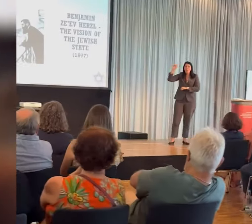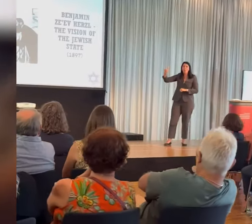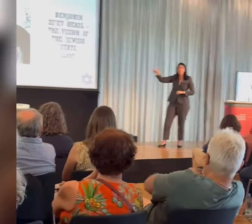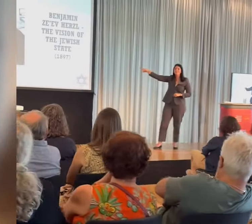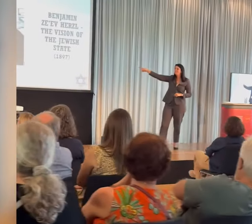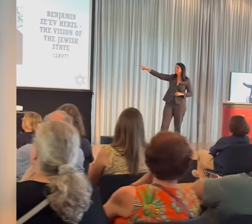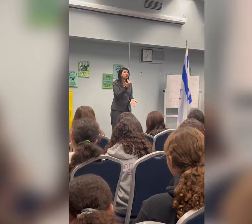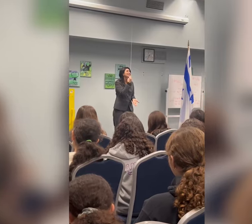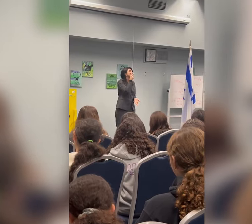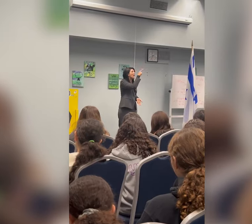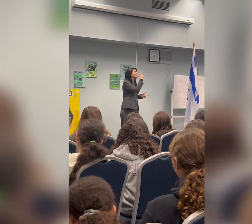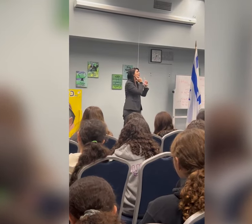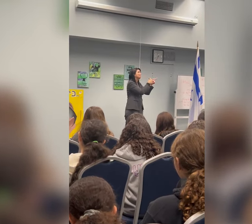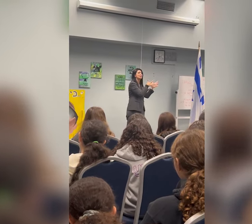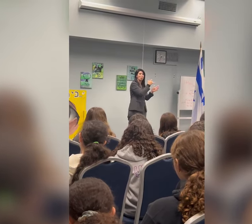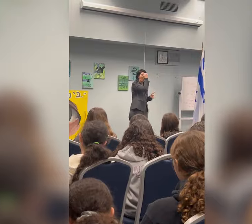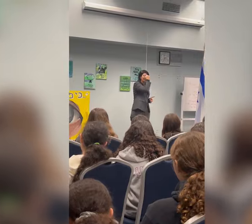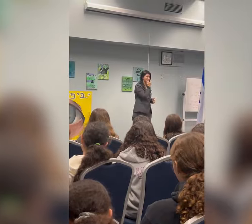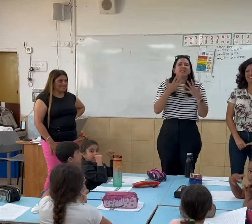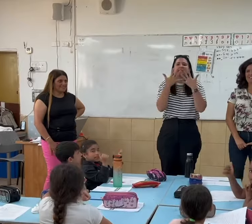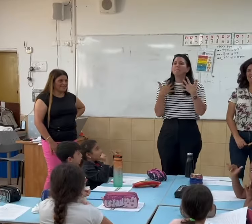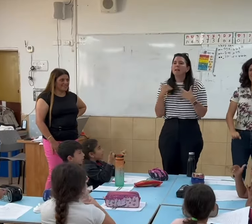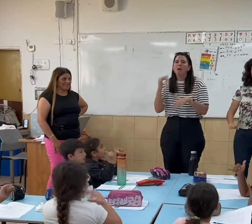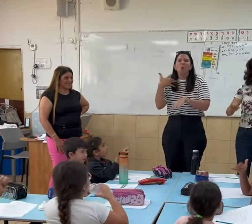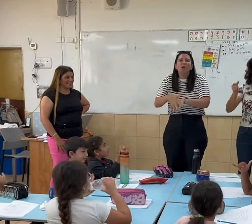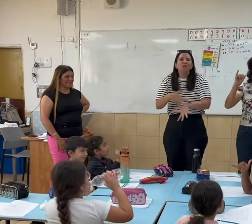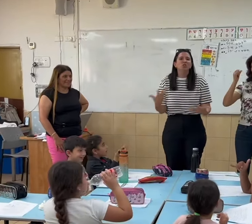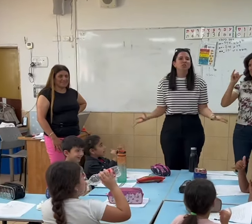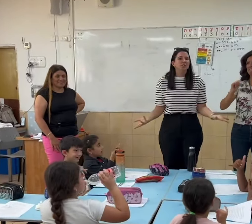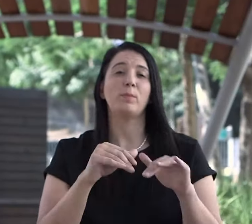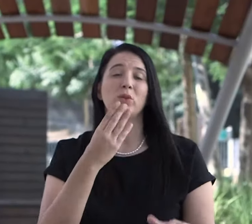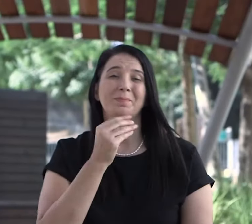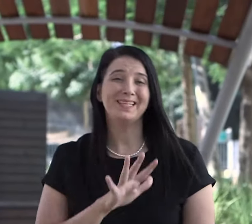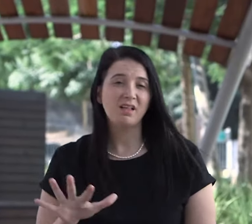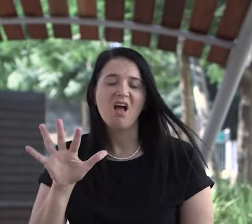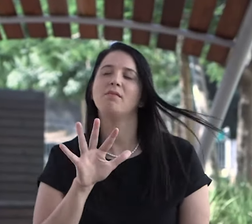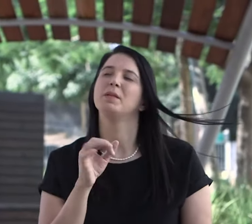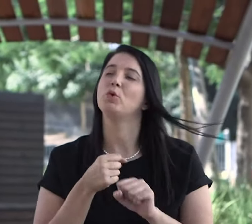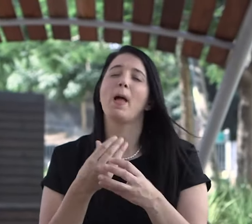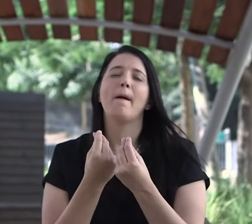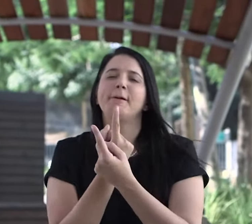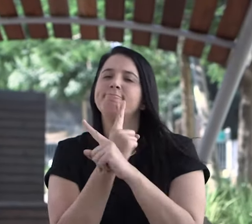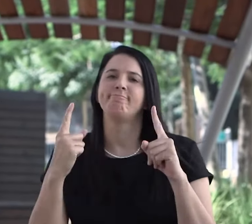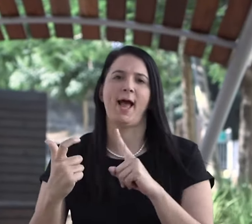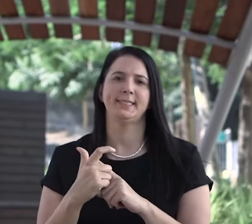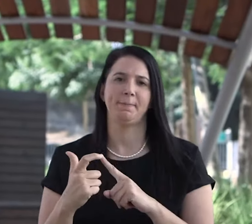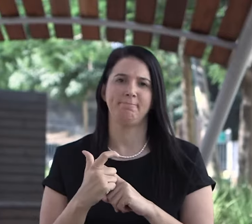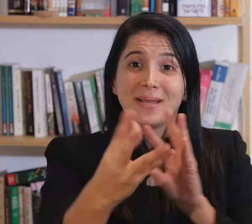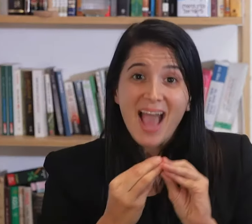dedicate her life to improving the situation for Deaf and hard of hearing people. Today, she is bilingual, speaking both Hebrew and